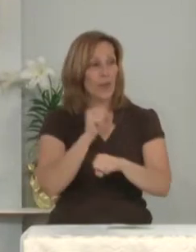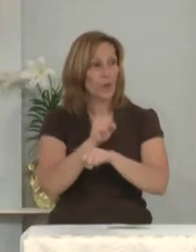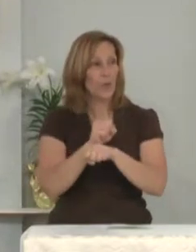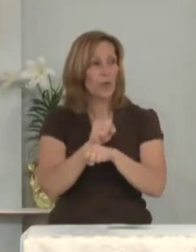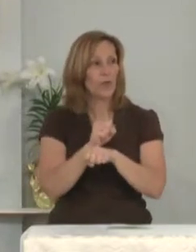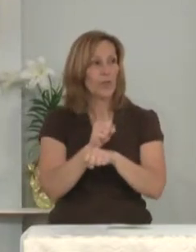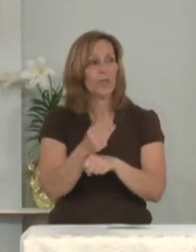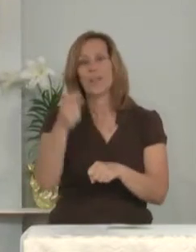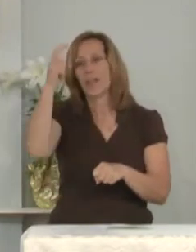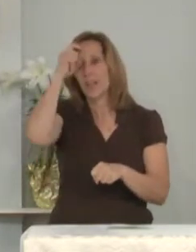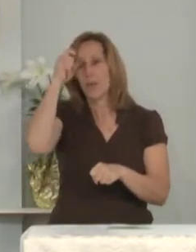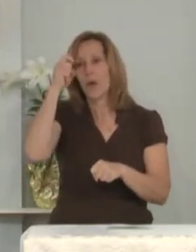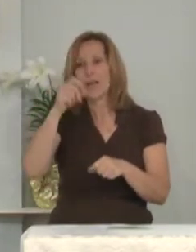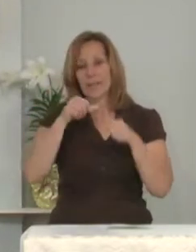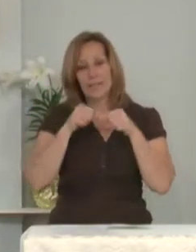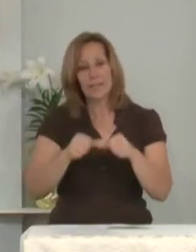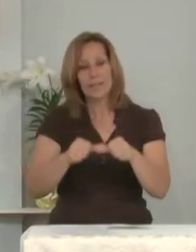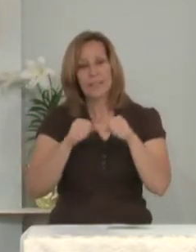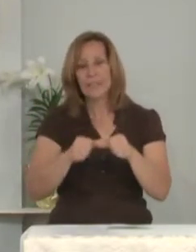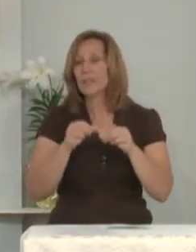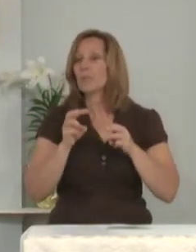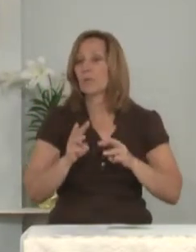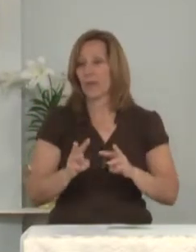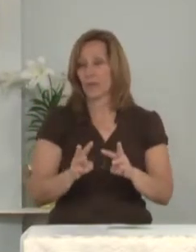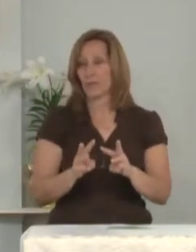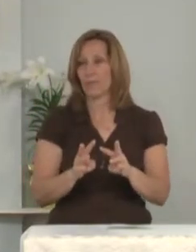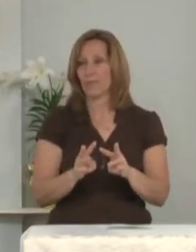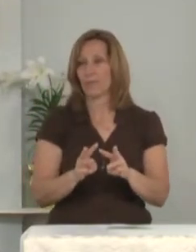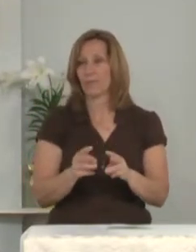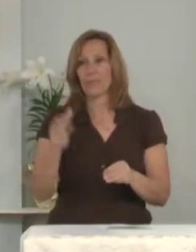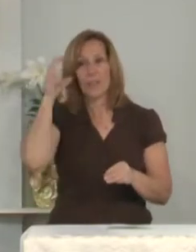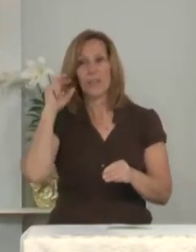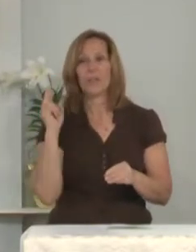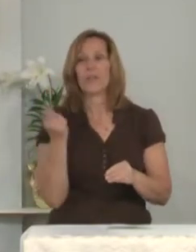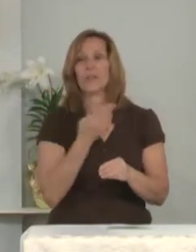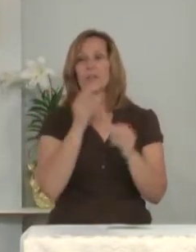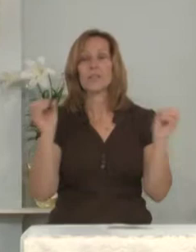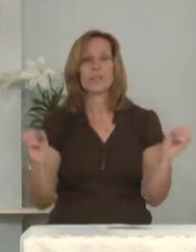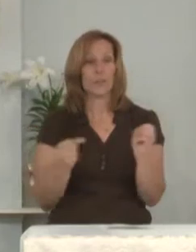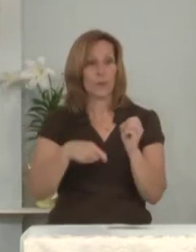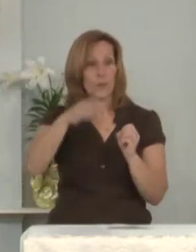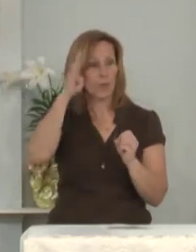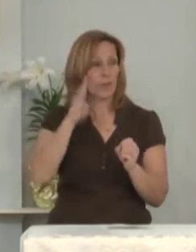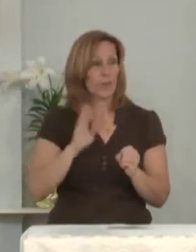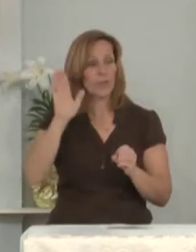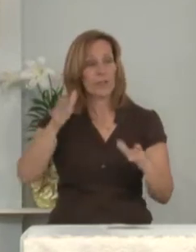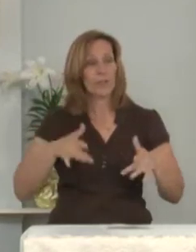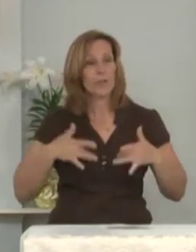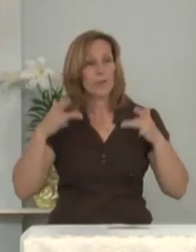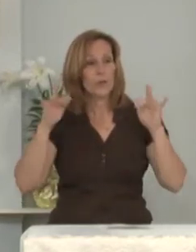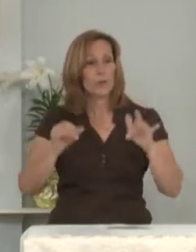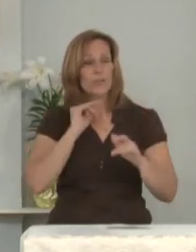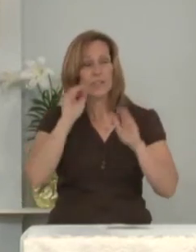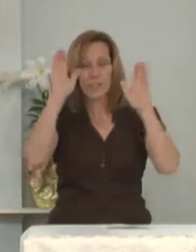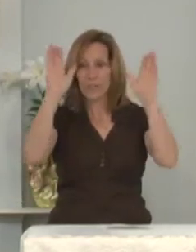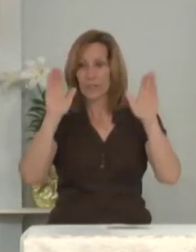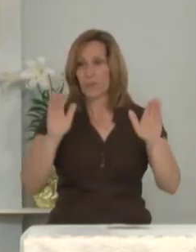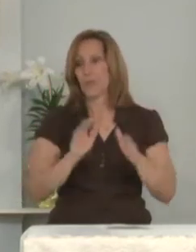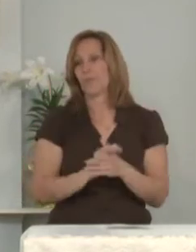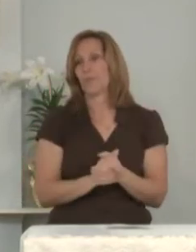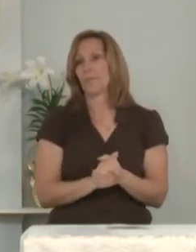in a wise and sustainable manner. Hear us, O God, your mercy is great.